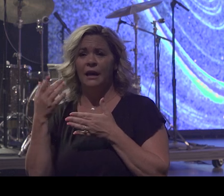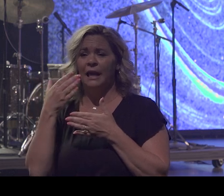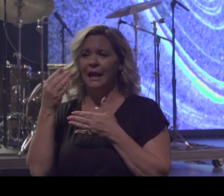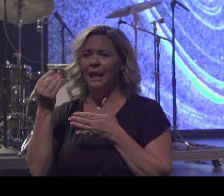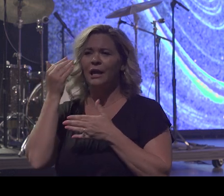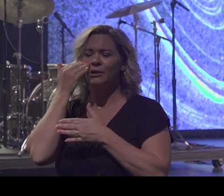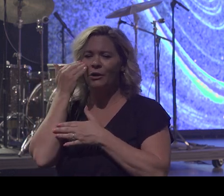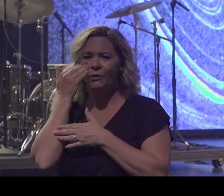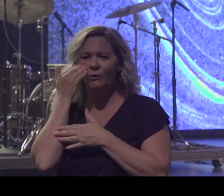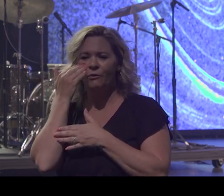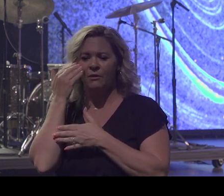thing. I'm going home.